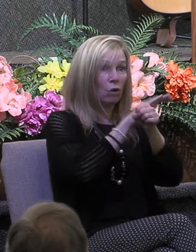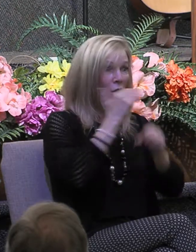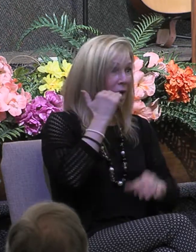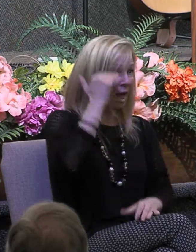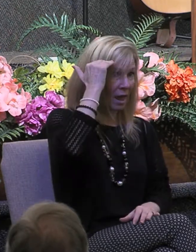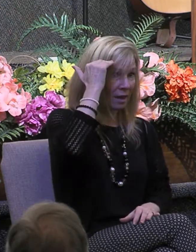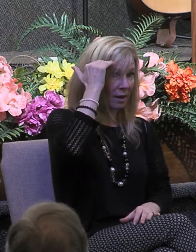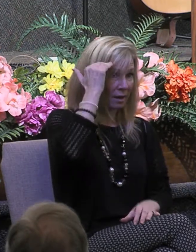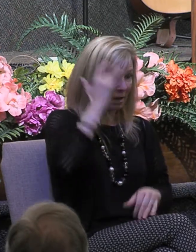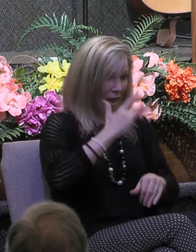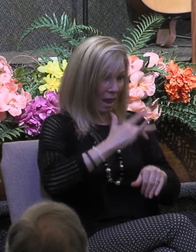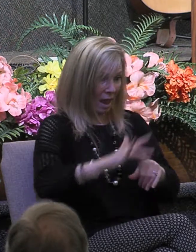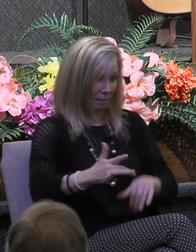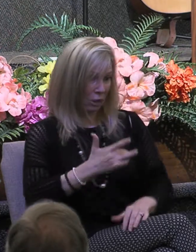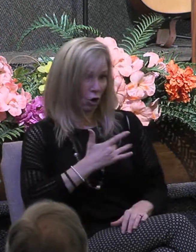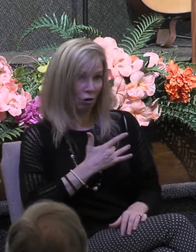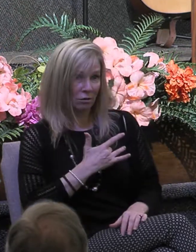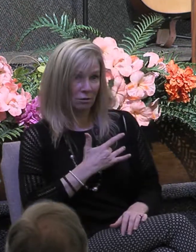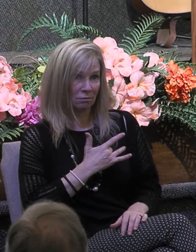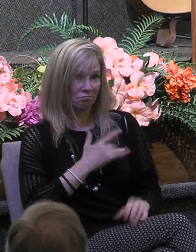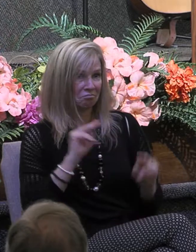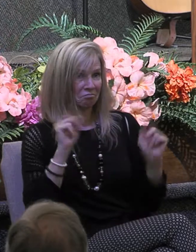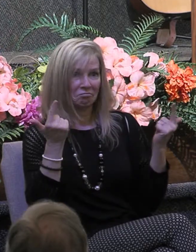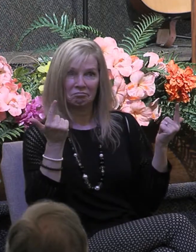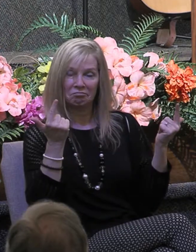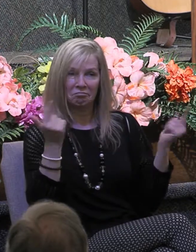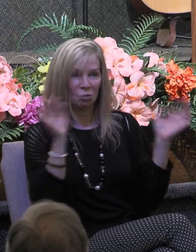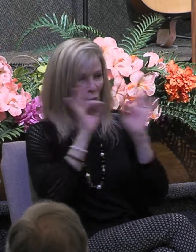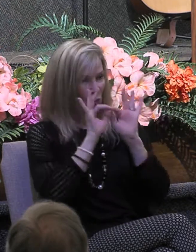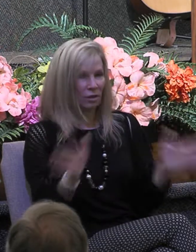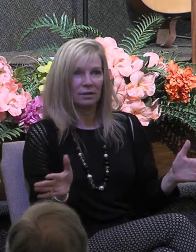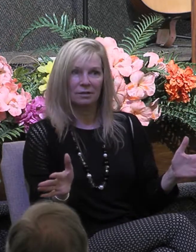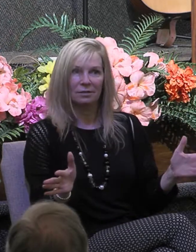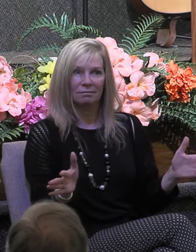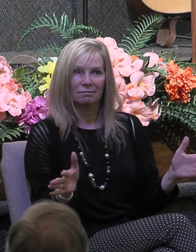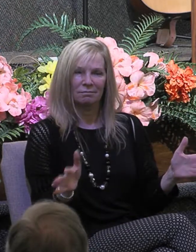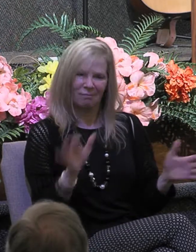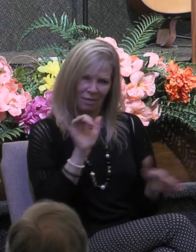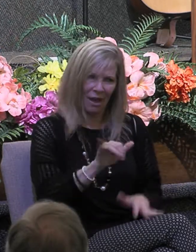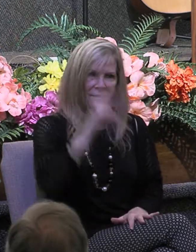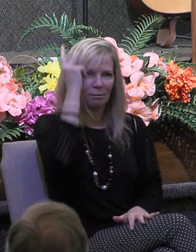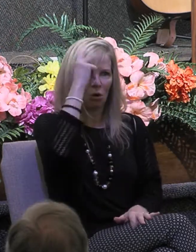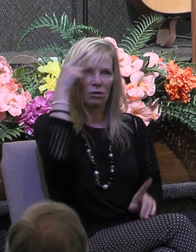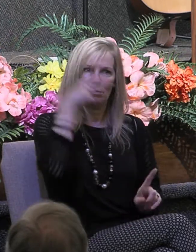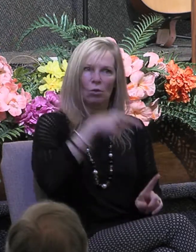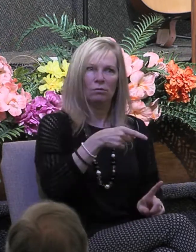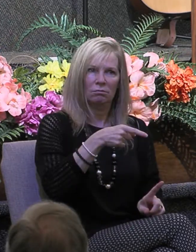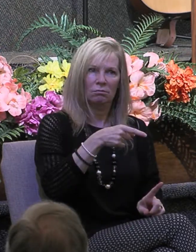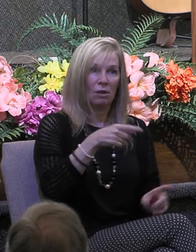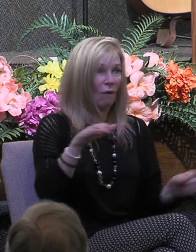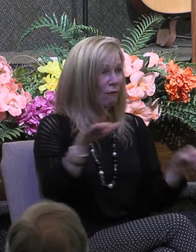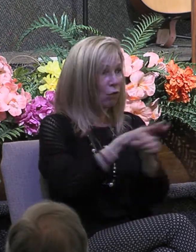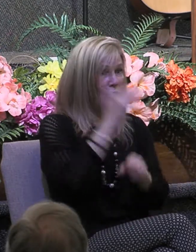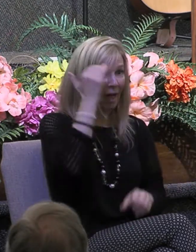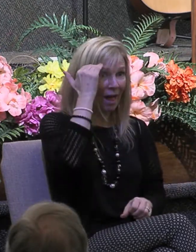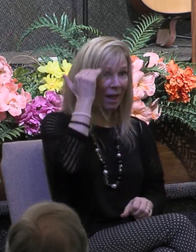is worth nothing that's exactly what Paul is saying a full head with an empty heart is worth nothing